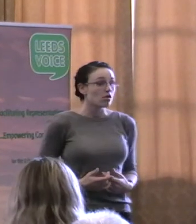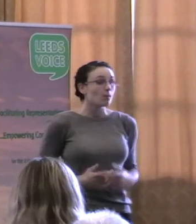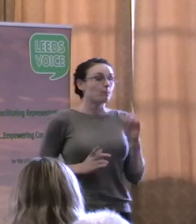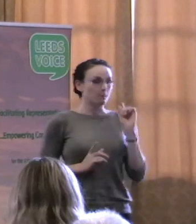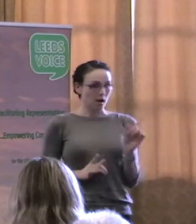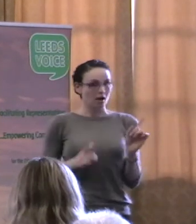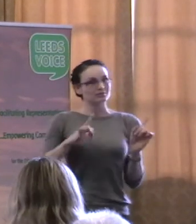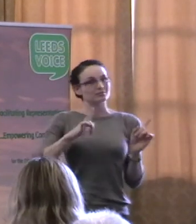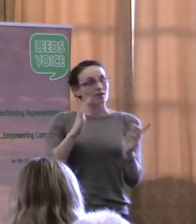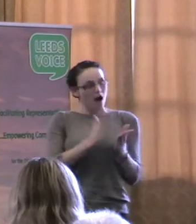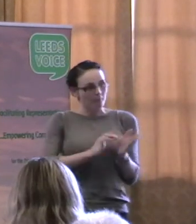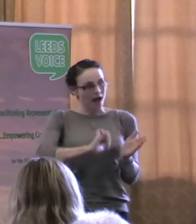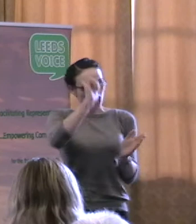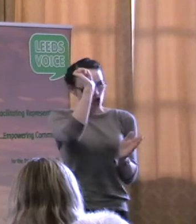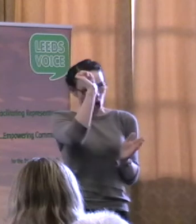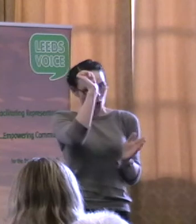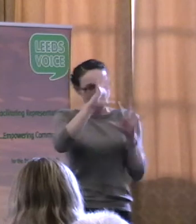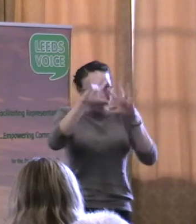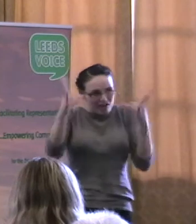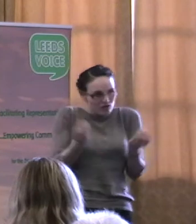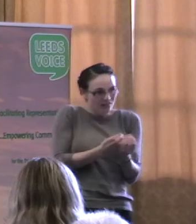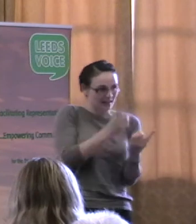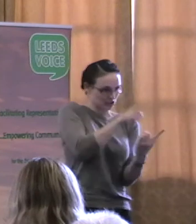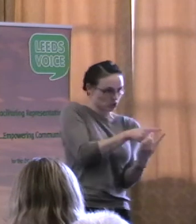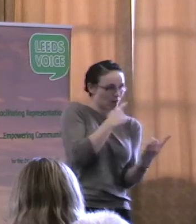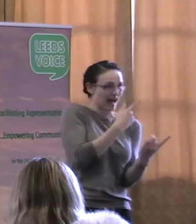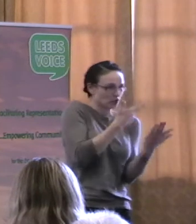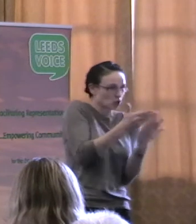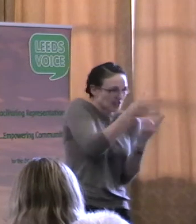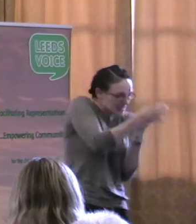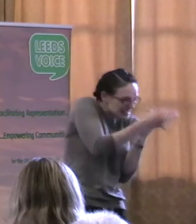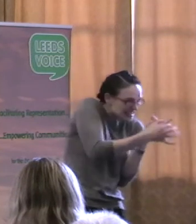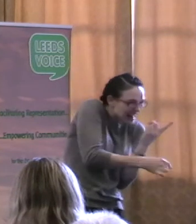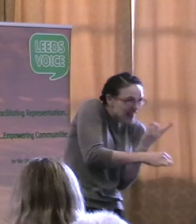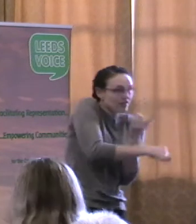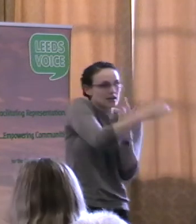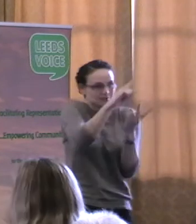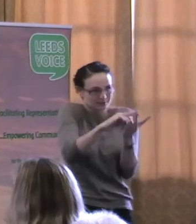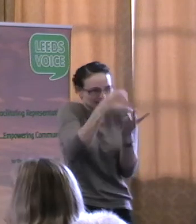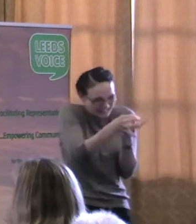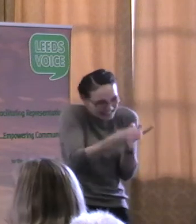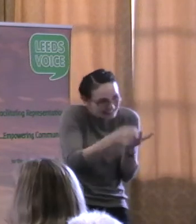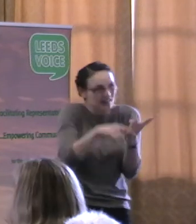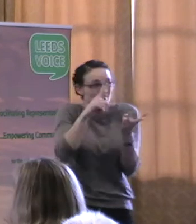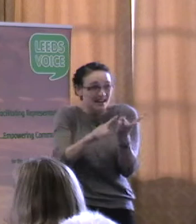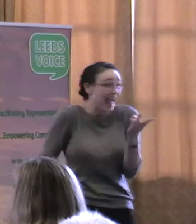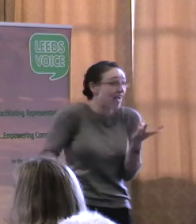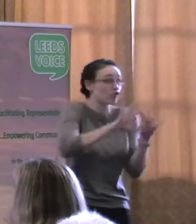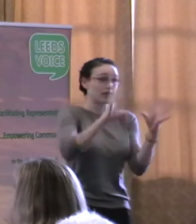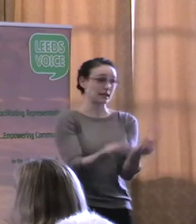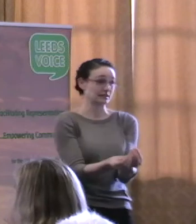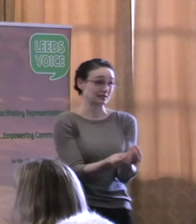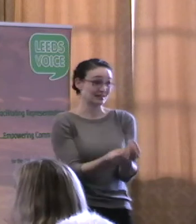worked out in minute detail over the next coming months. Next, please. Next, That's the commissioning